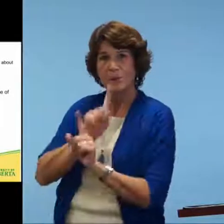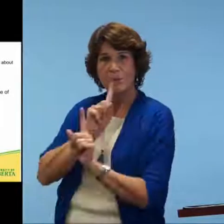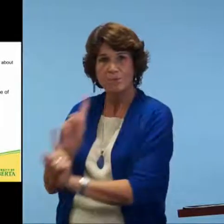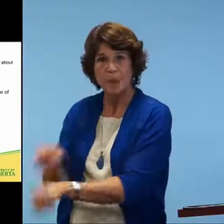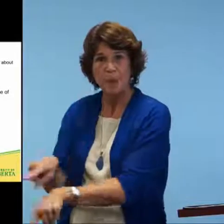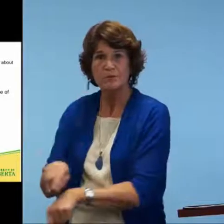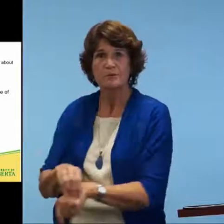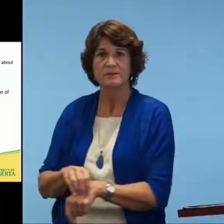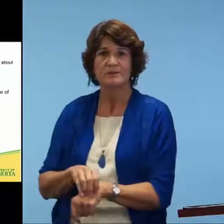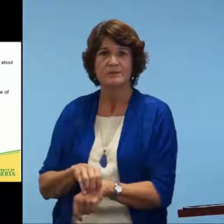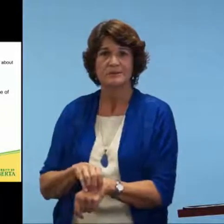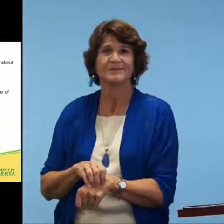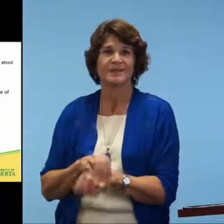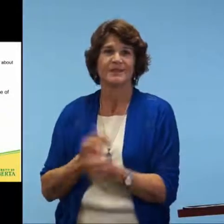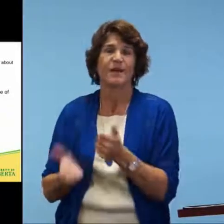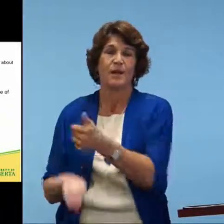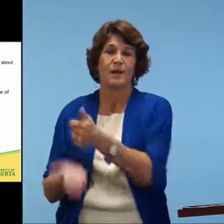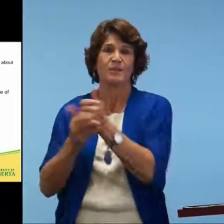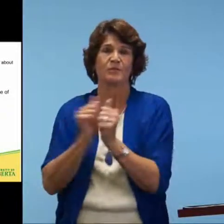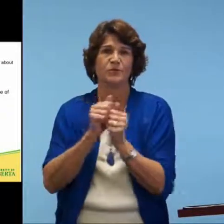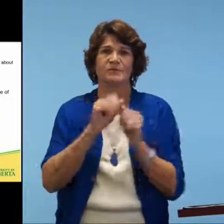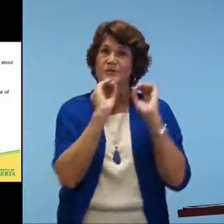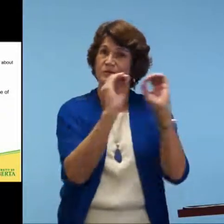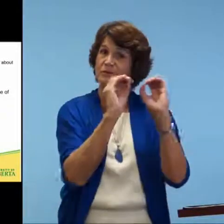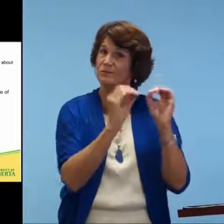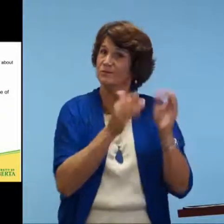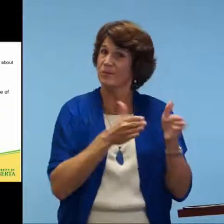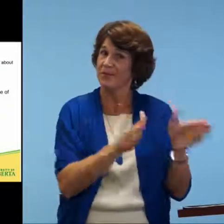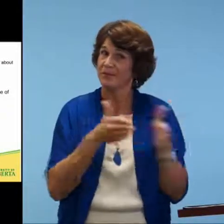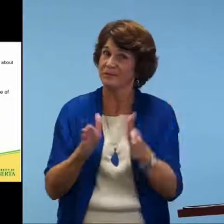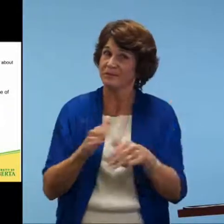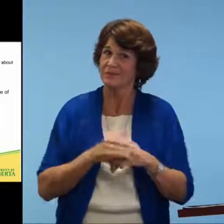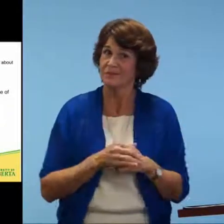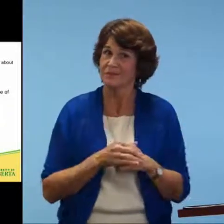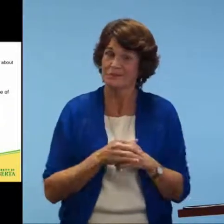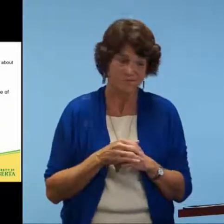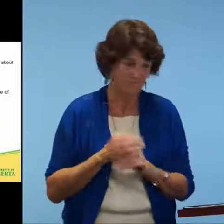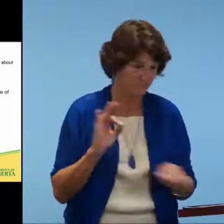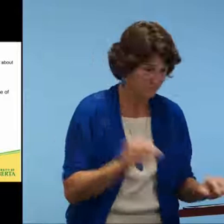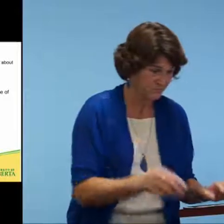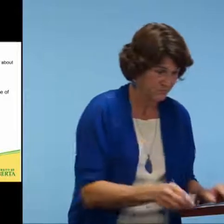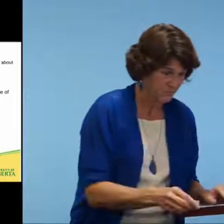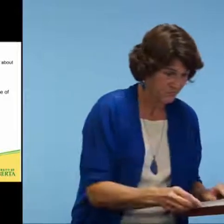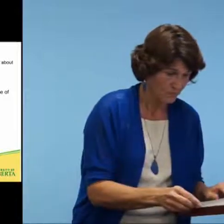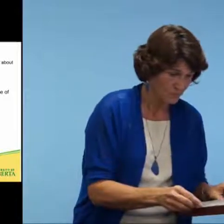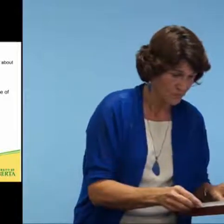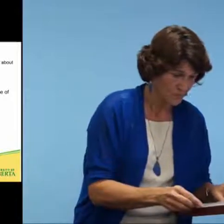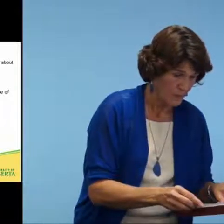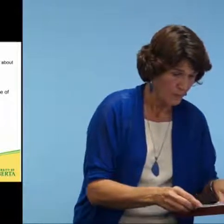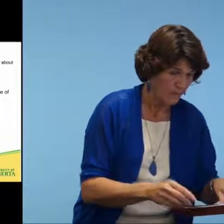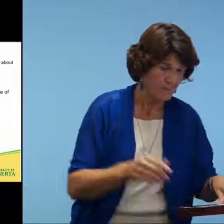measure, report, and support teachers in their methodology when we're working with them for students.